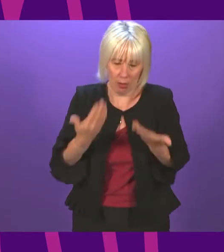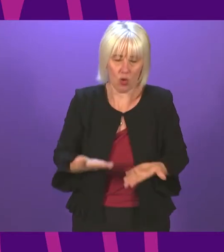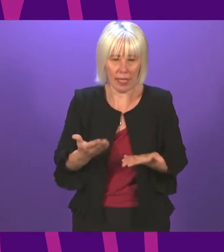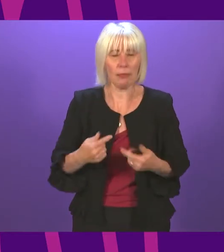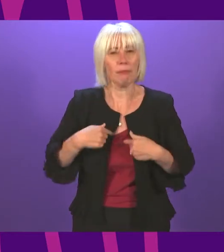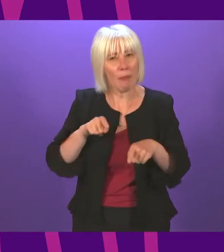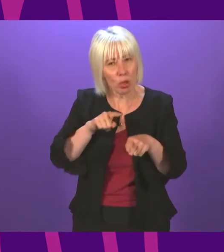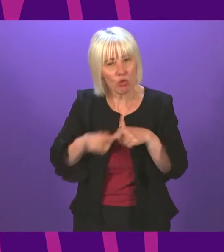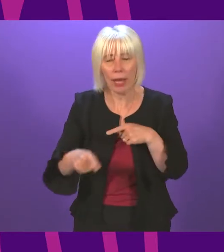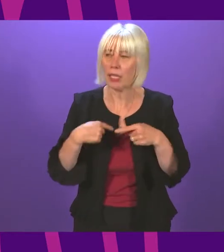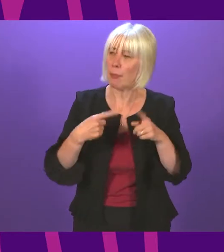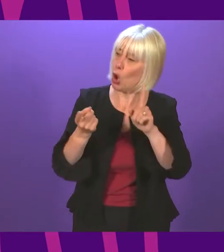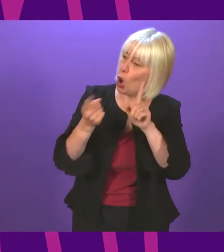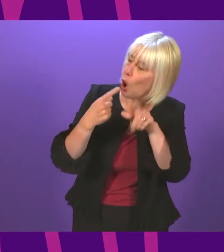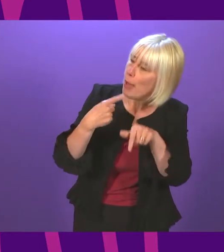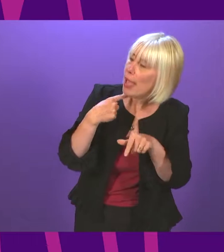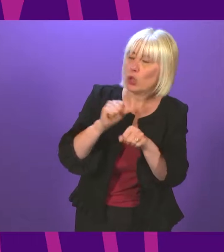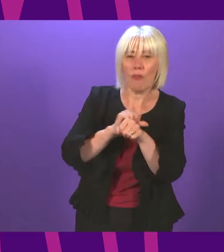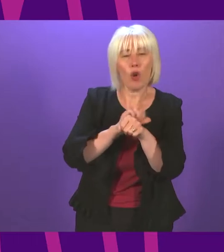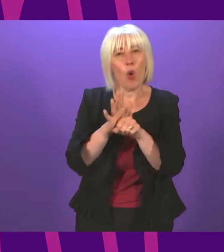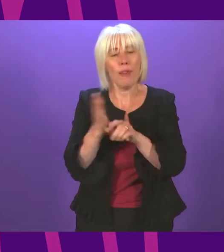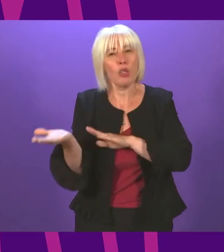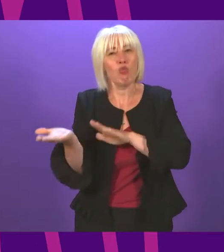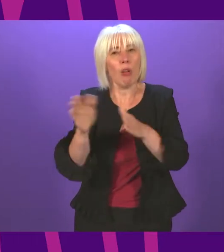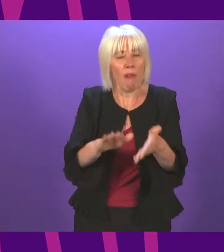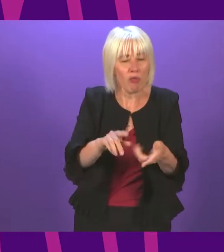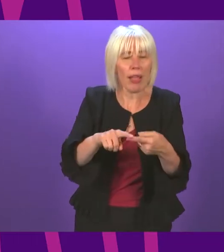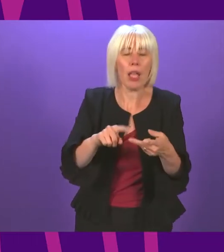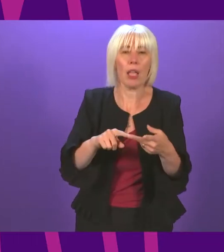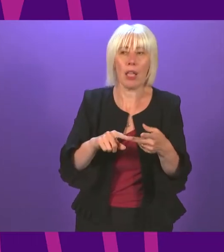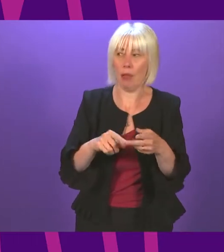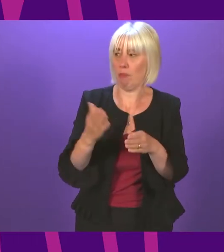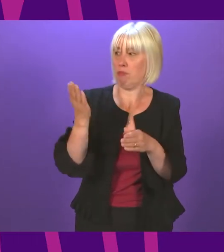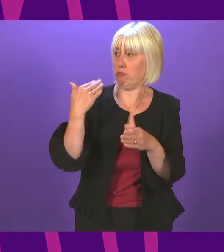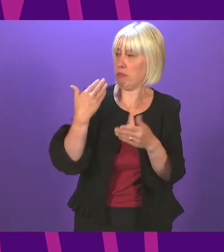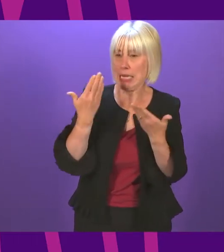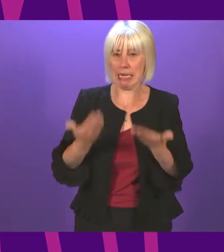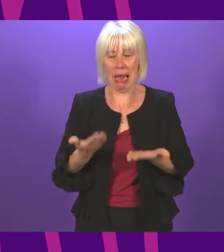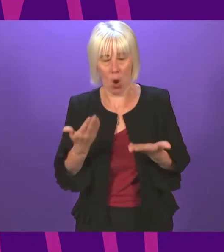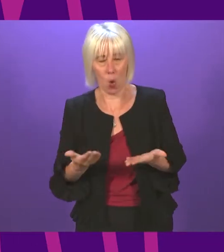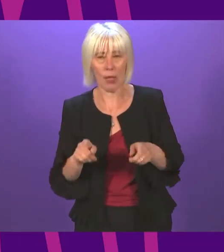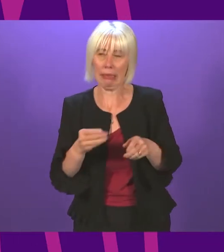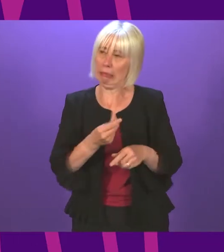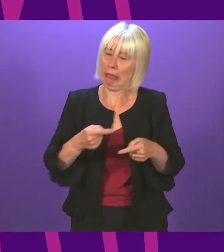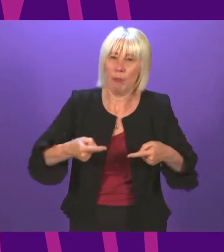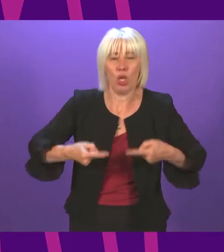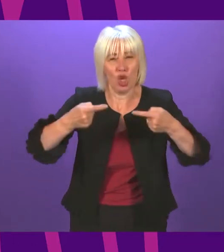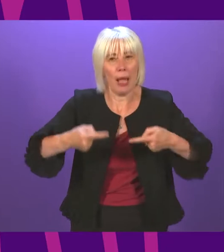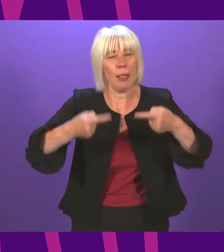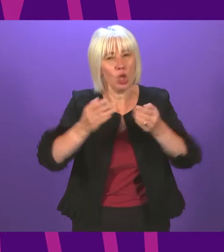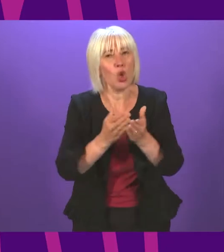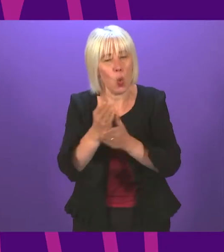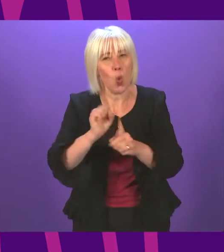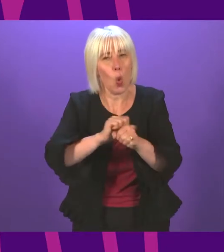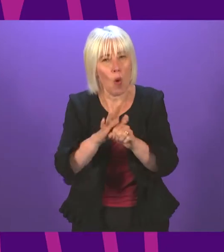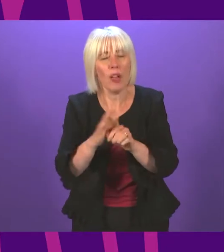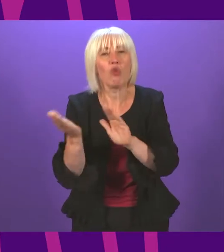to do that with my comments about COVID recovery in my earlier speech and in this one and in some of the challenges that we face and also in the